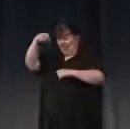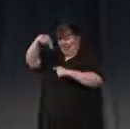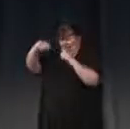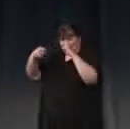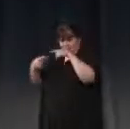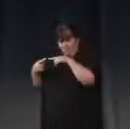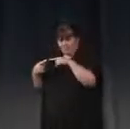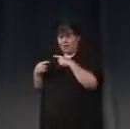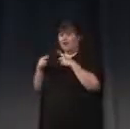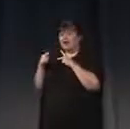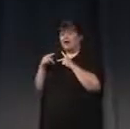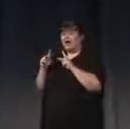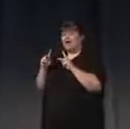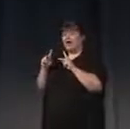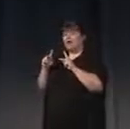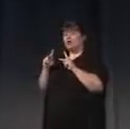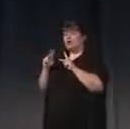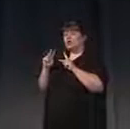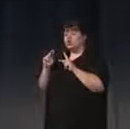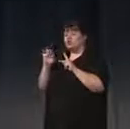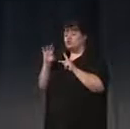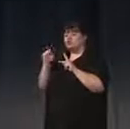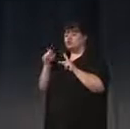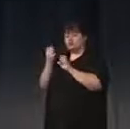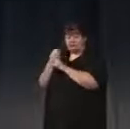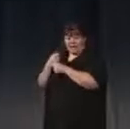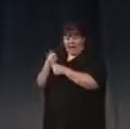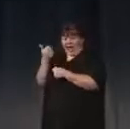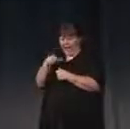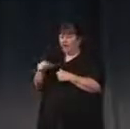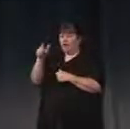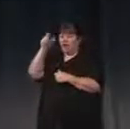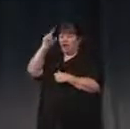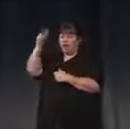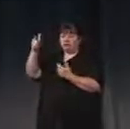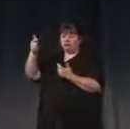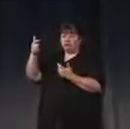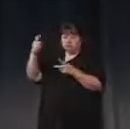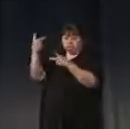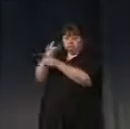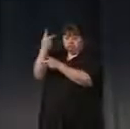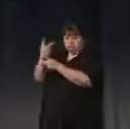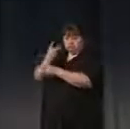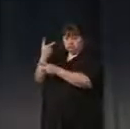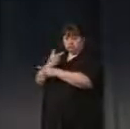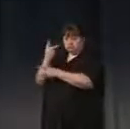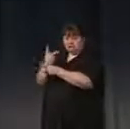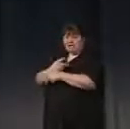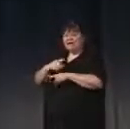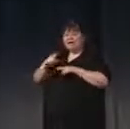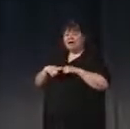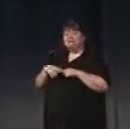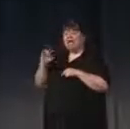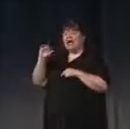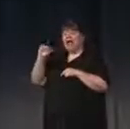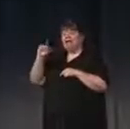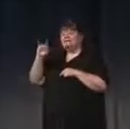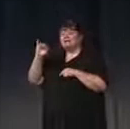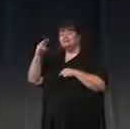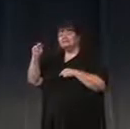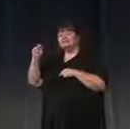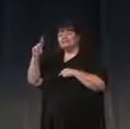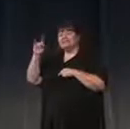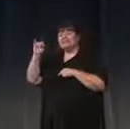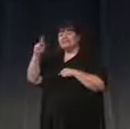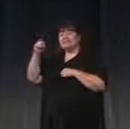perform any logical operation, depending on the inputs and outputs. Axons and dendrites were the inputs,